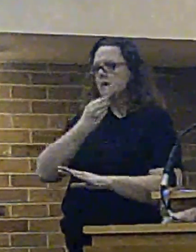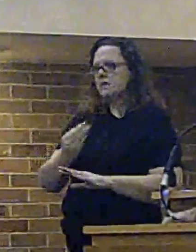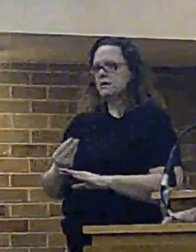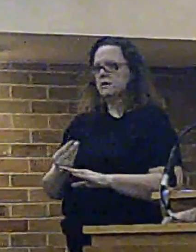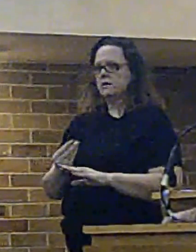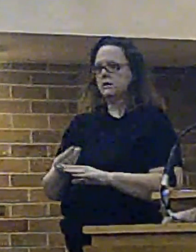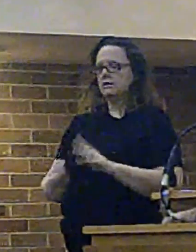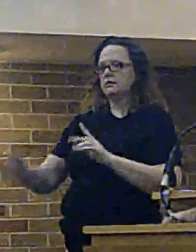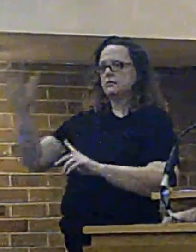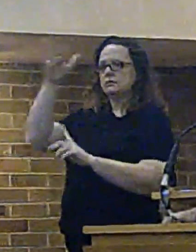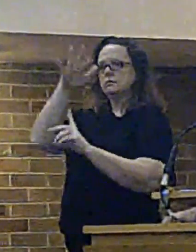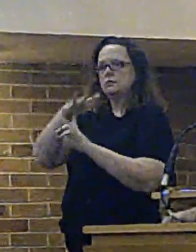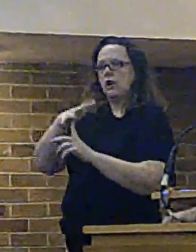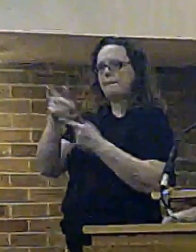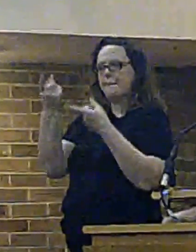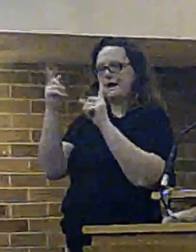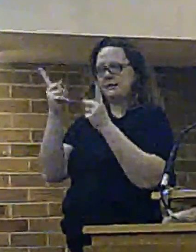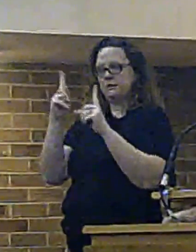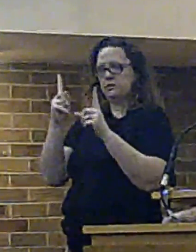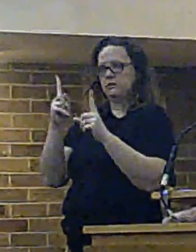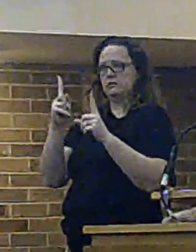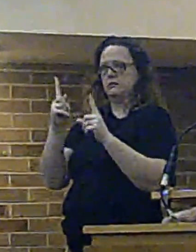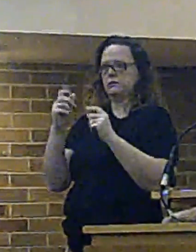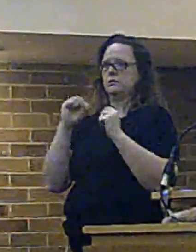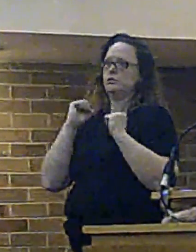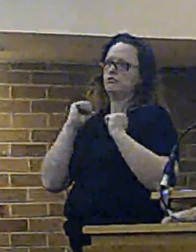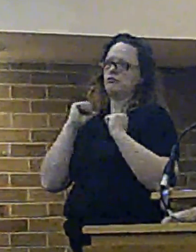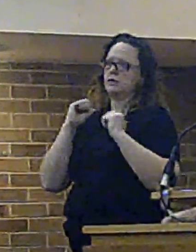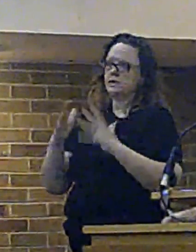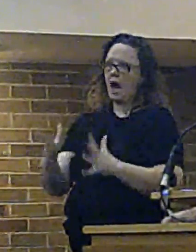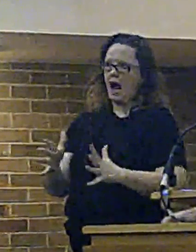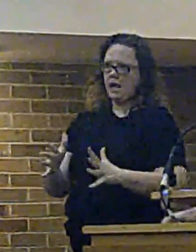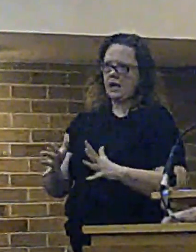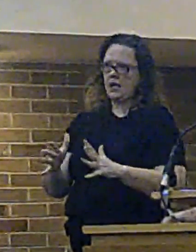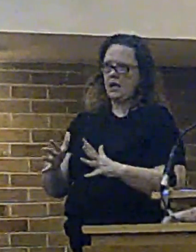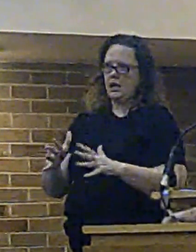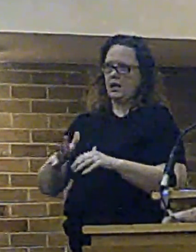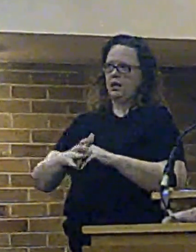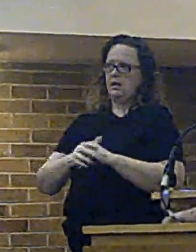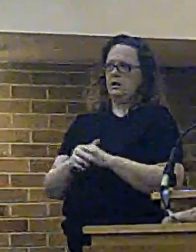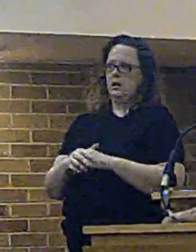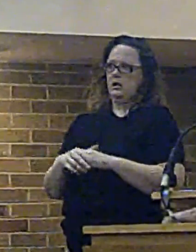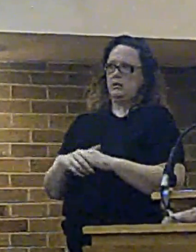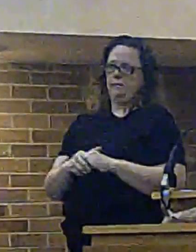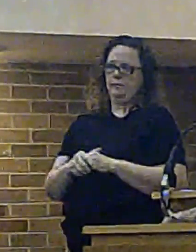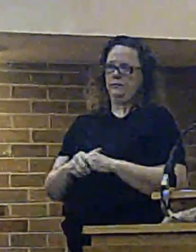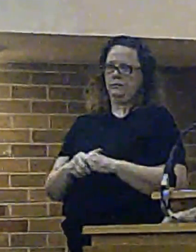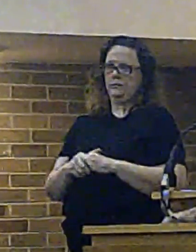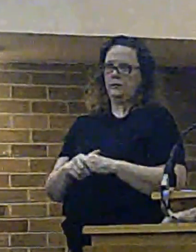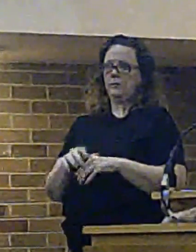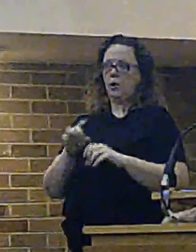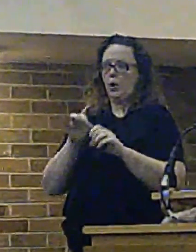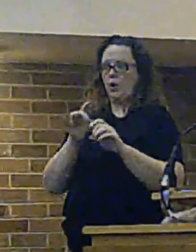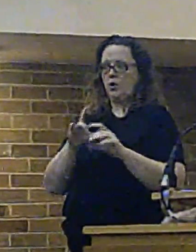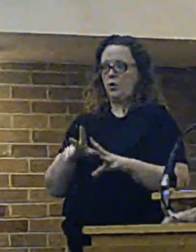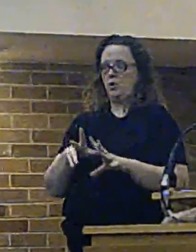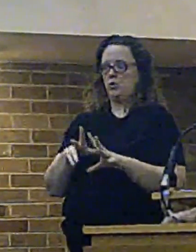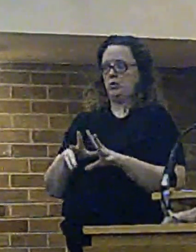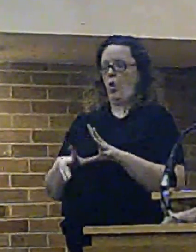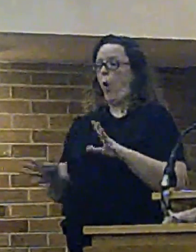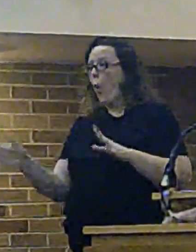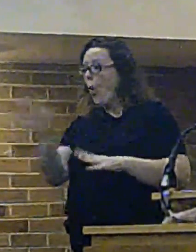That will be achieved through retirement. We're not going to lose all of those posts on the 1st of April,